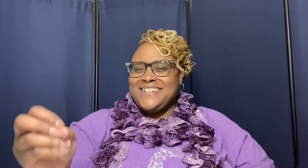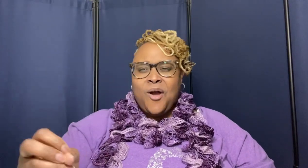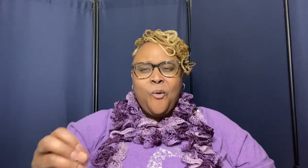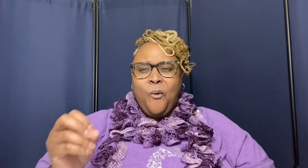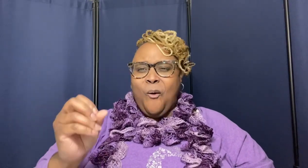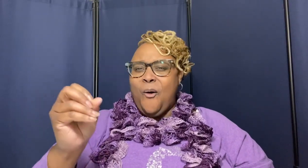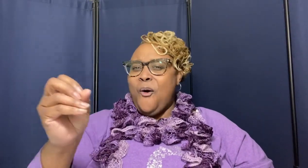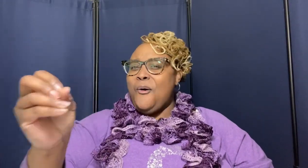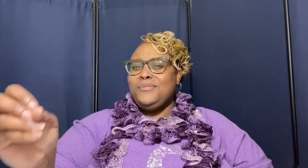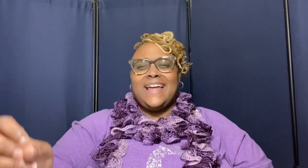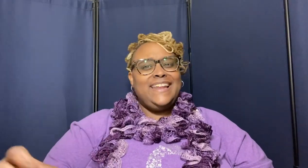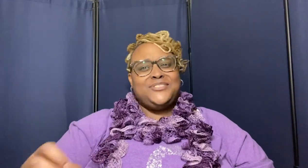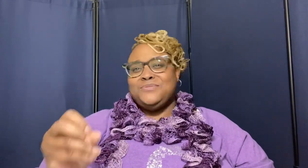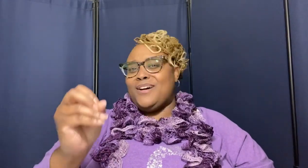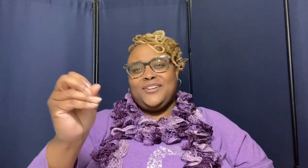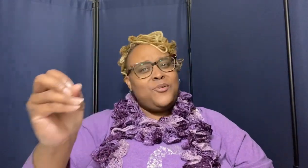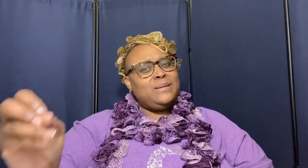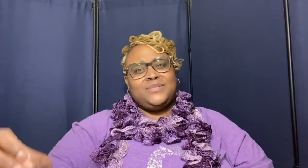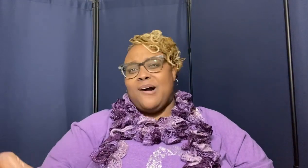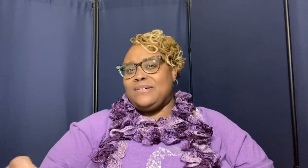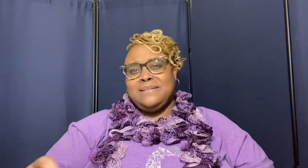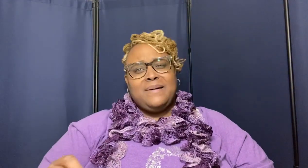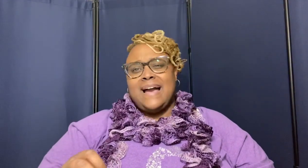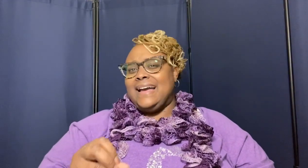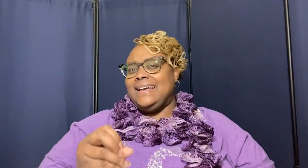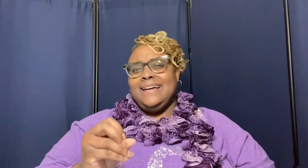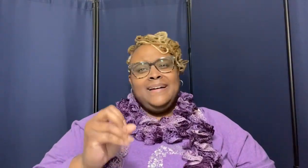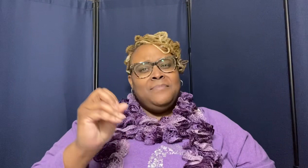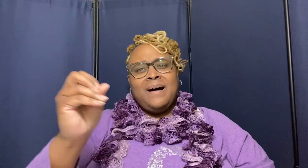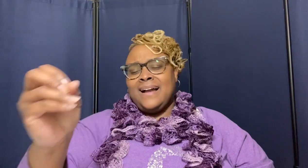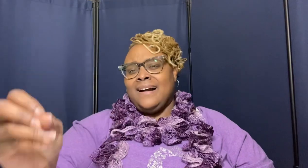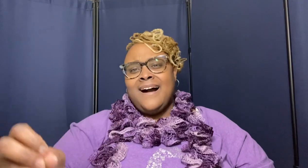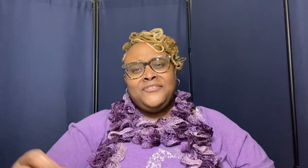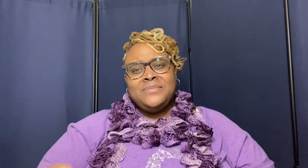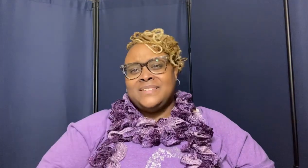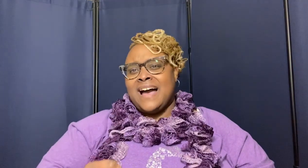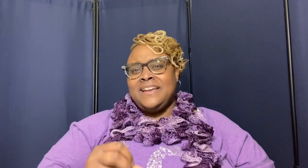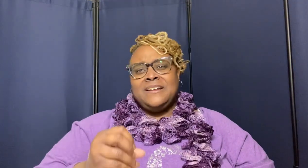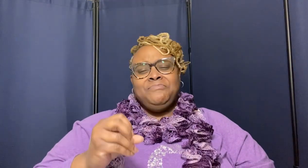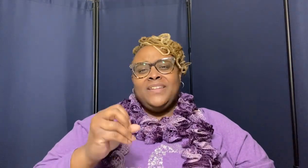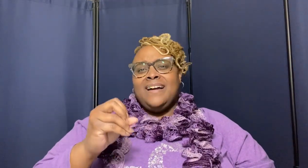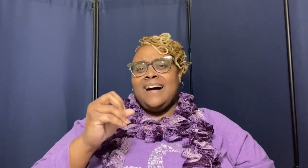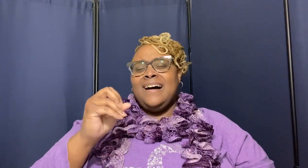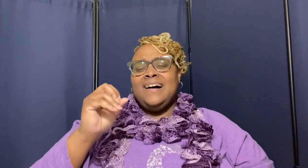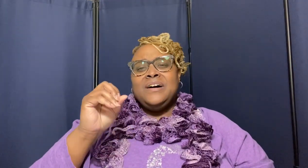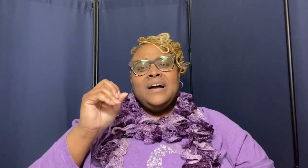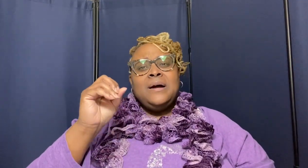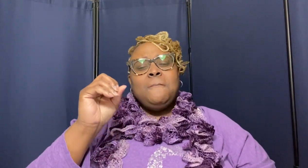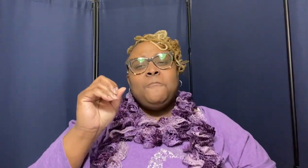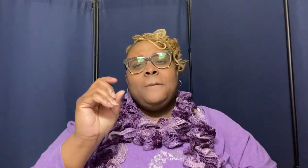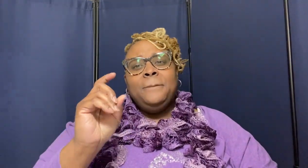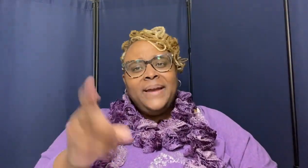ladies you ought to know what i'm talking about my god my zion huh men